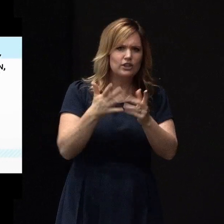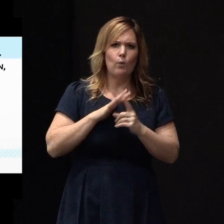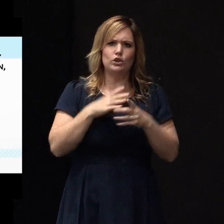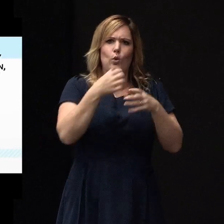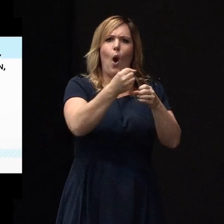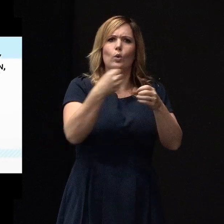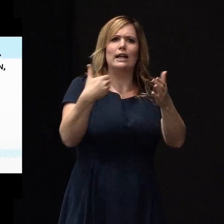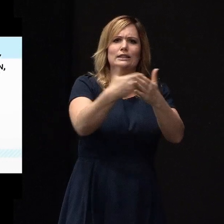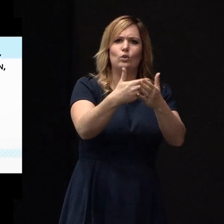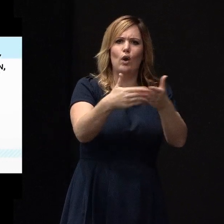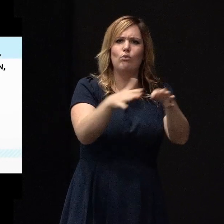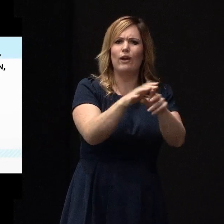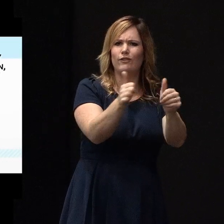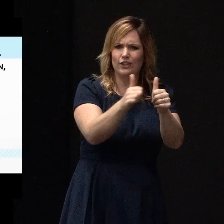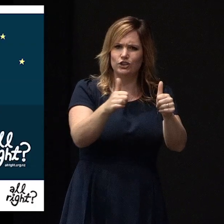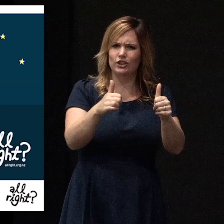We lose too much.